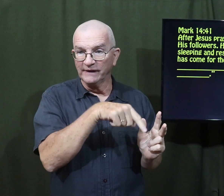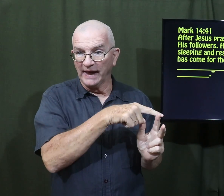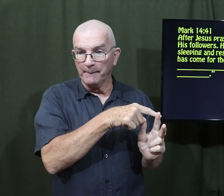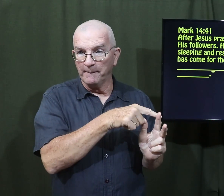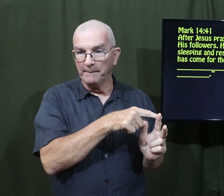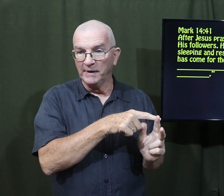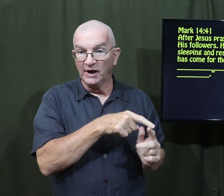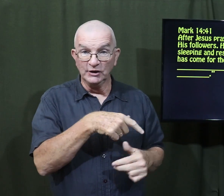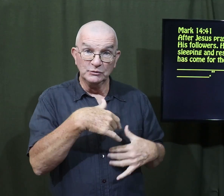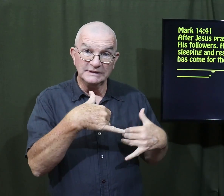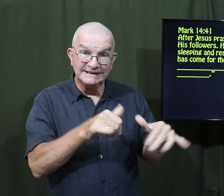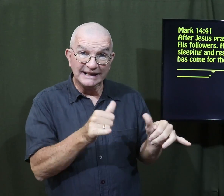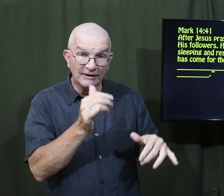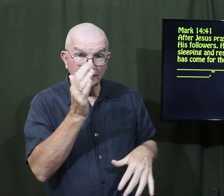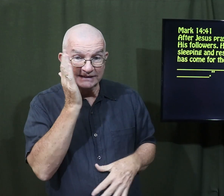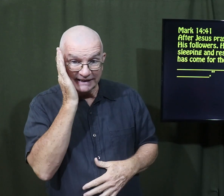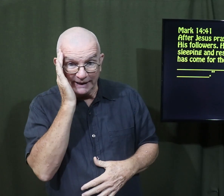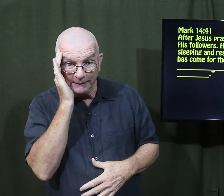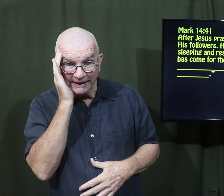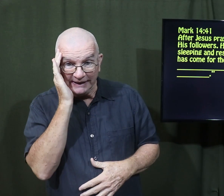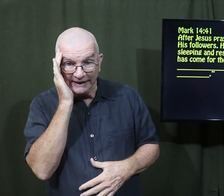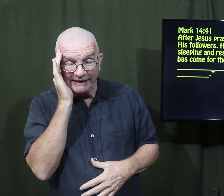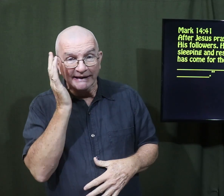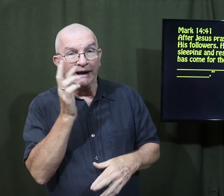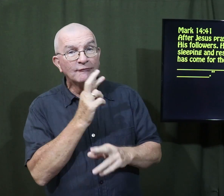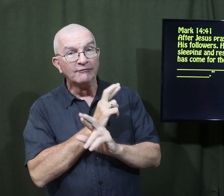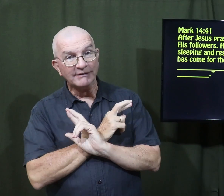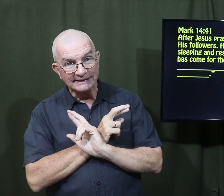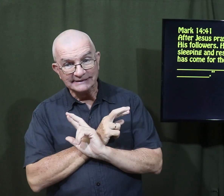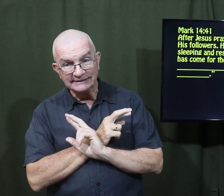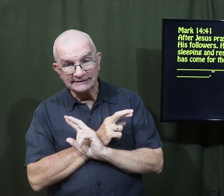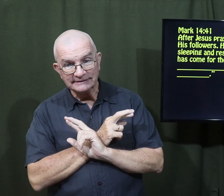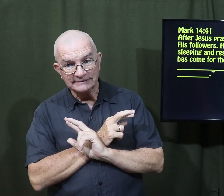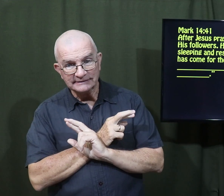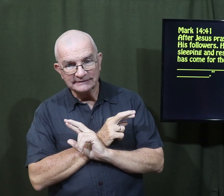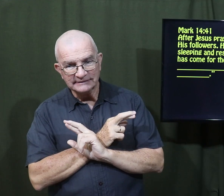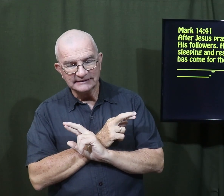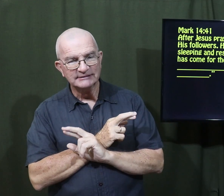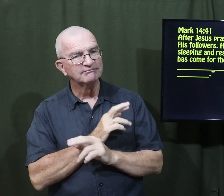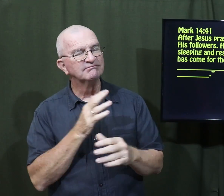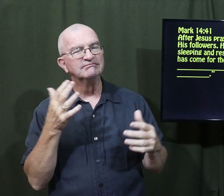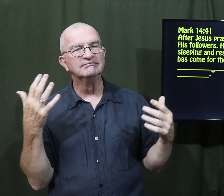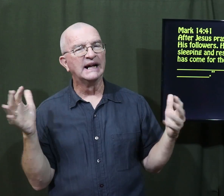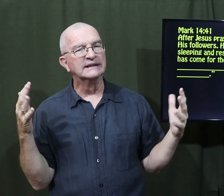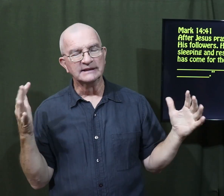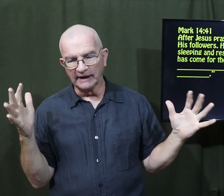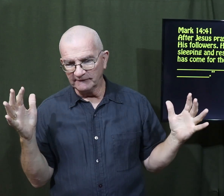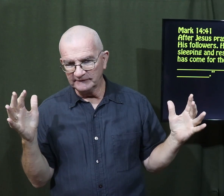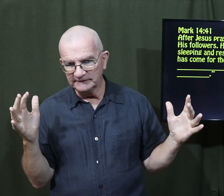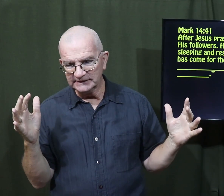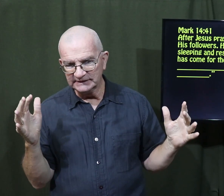and he said to them, are you still sleeping and resting? that's enough.